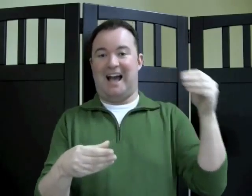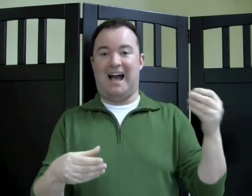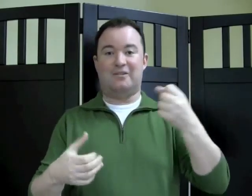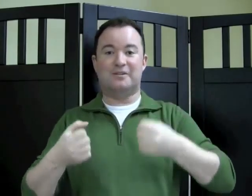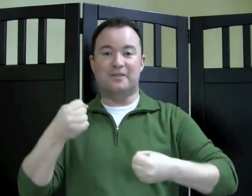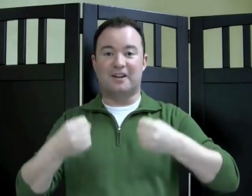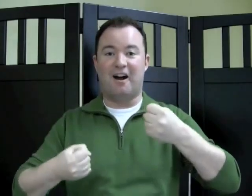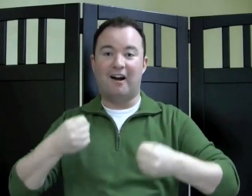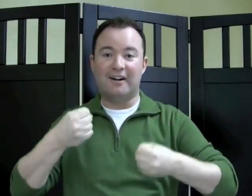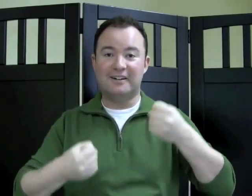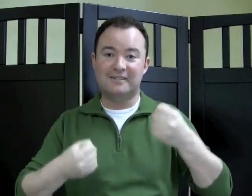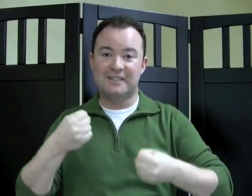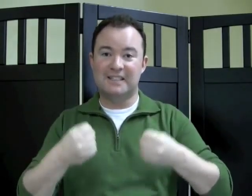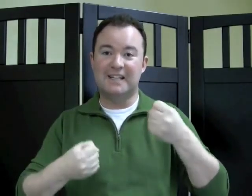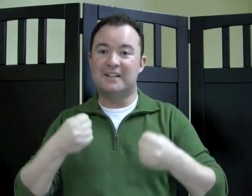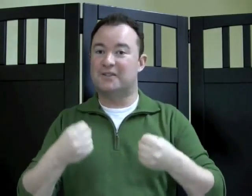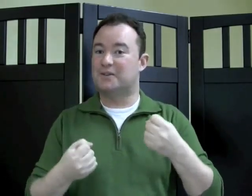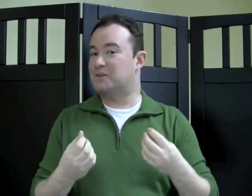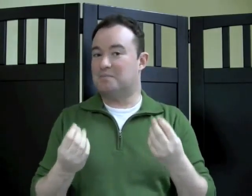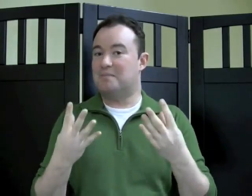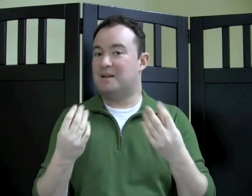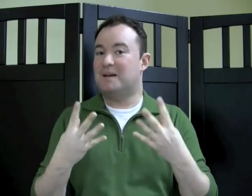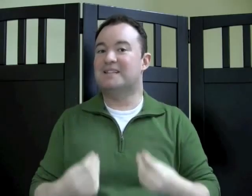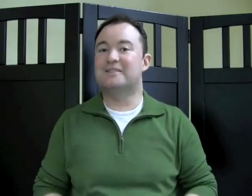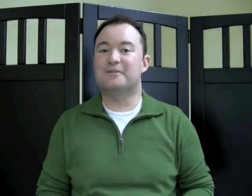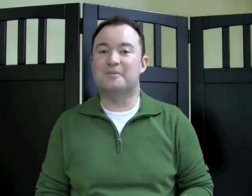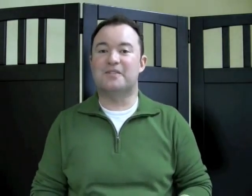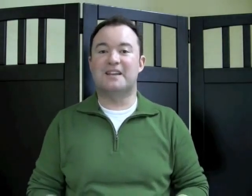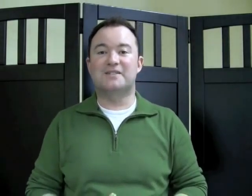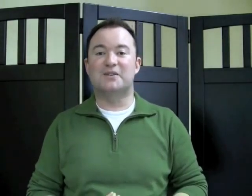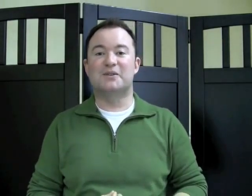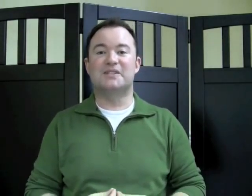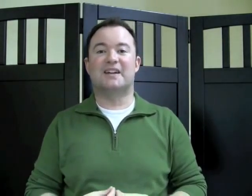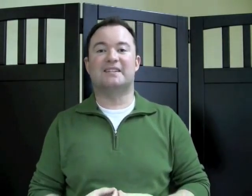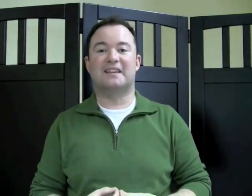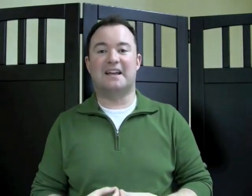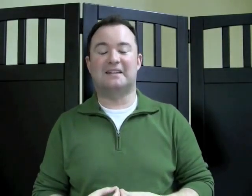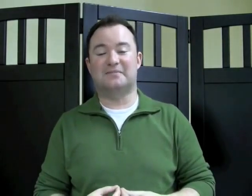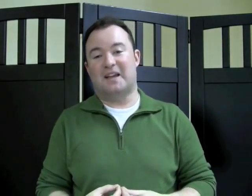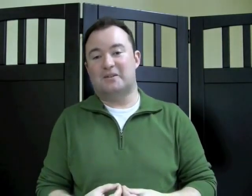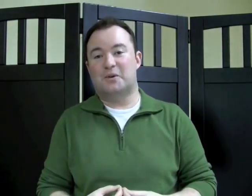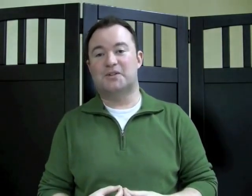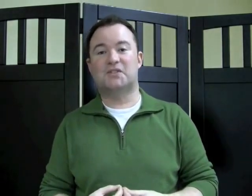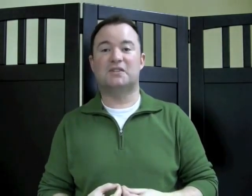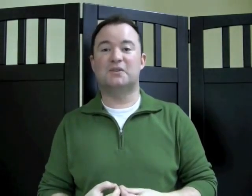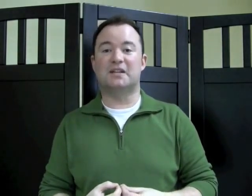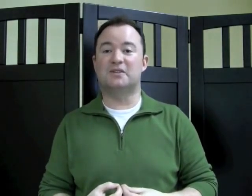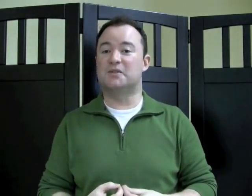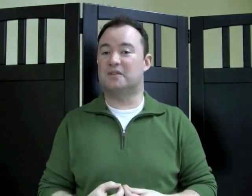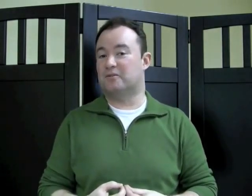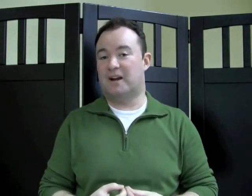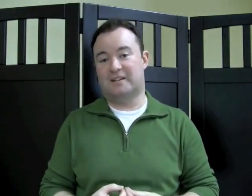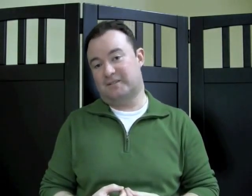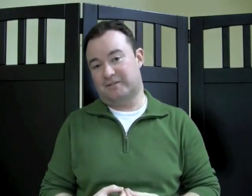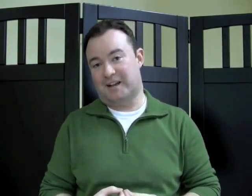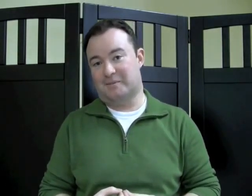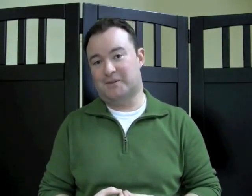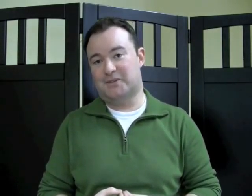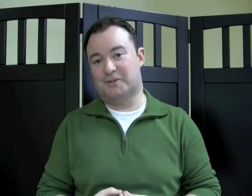Out of the car. There's many, many different things that you could sign at the end. And, of course, you can use a variety of different animals, too.